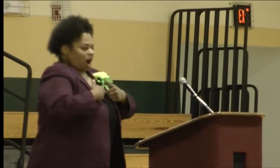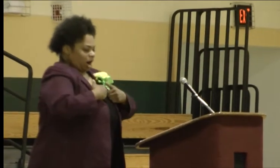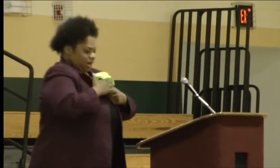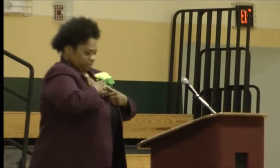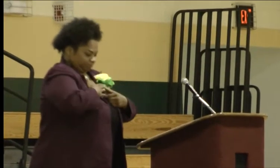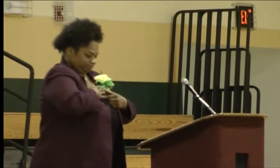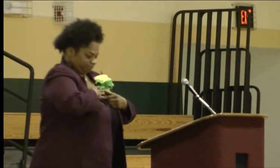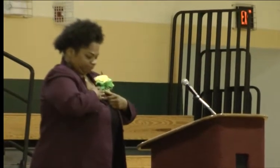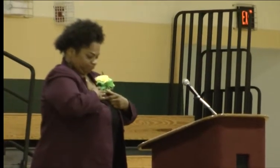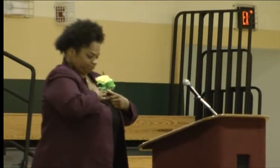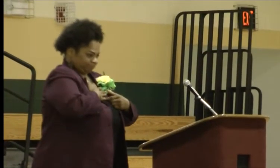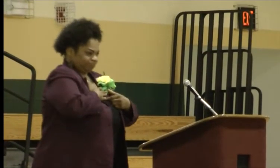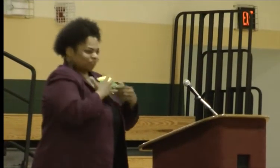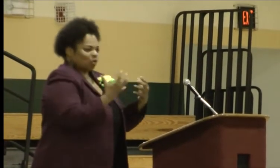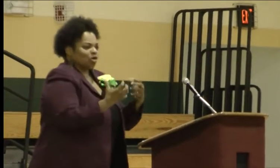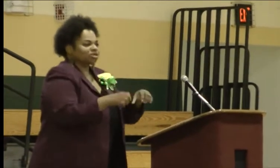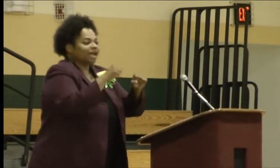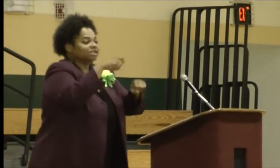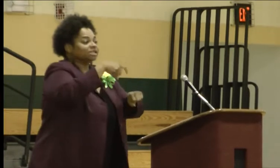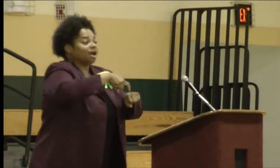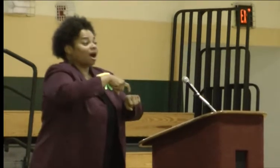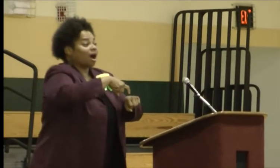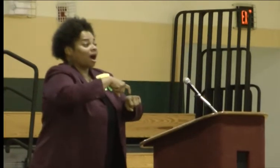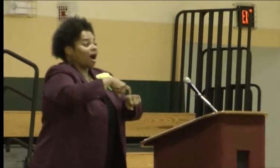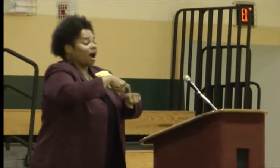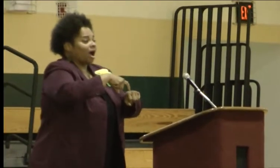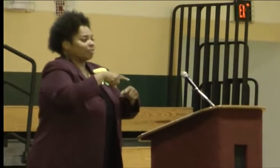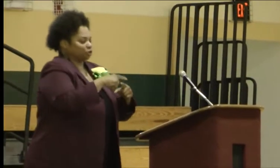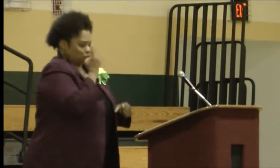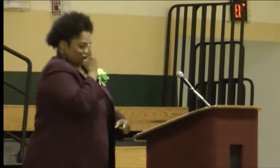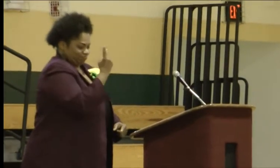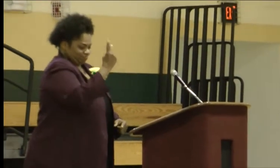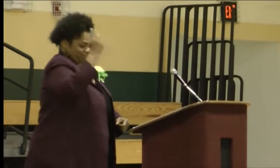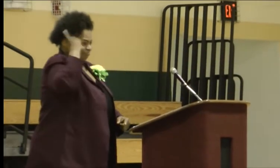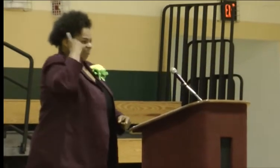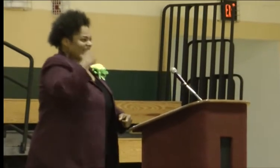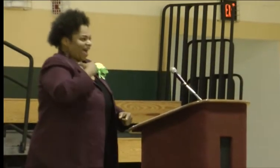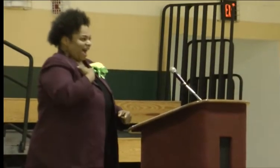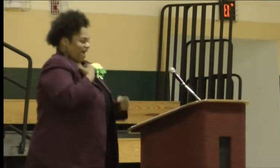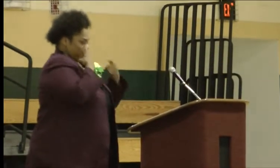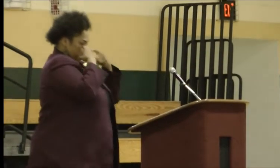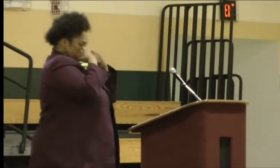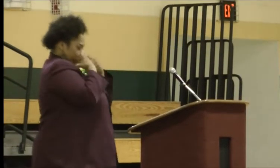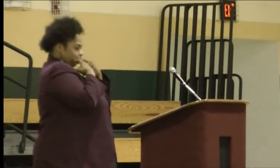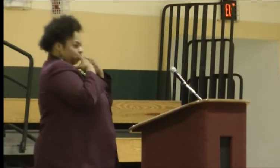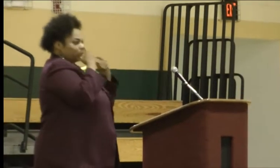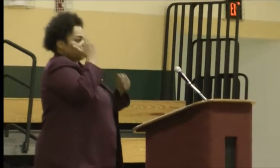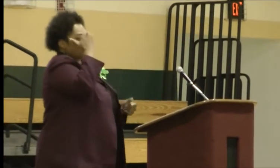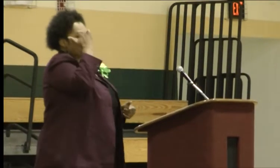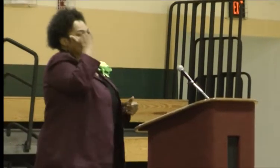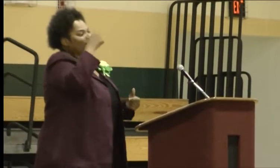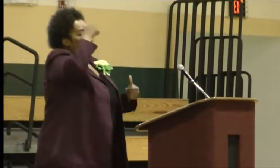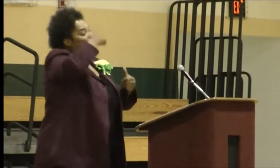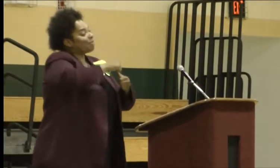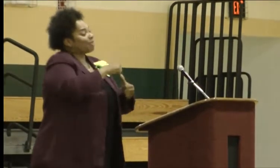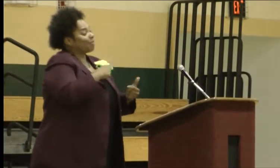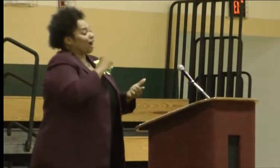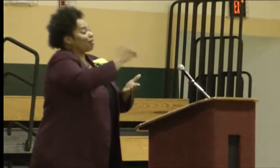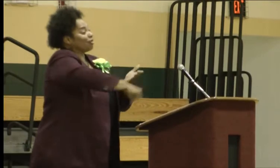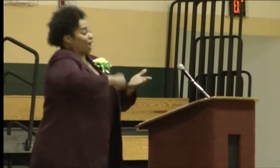You know, looking at these graduates makes me want to take the time to reflect. And